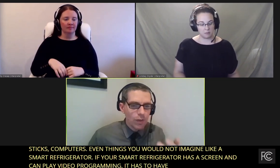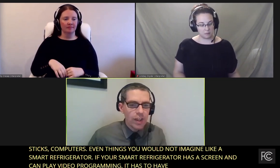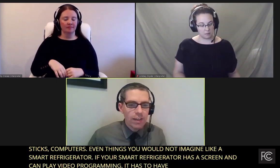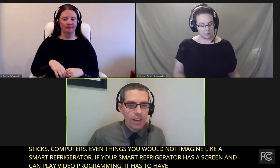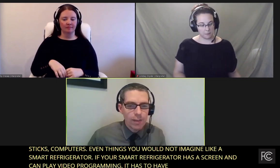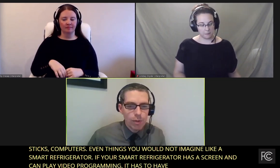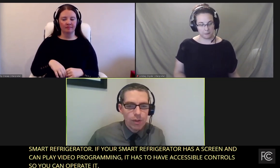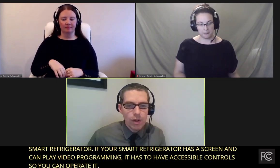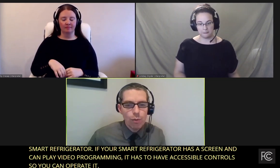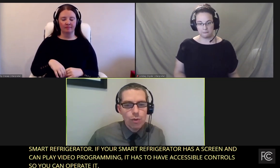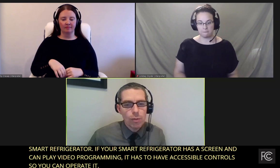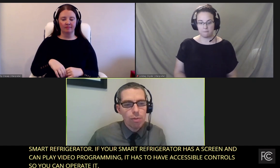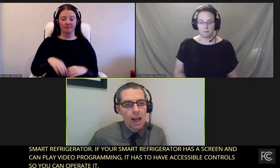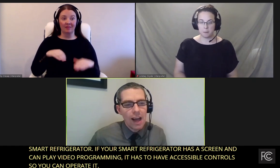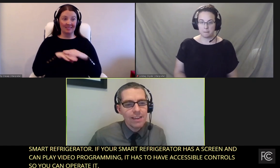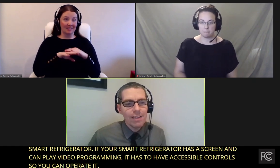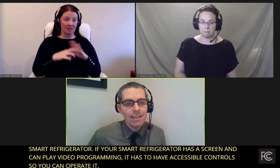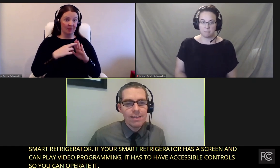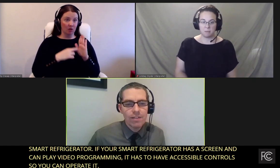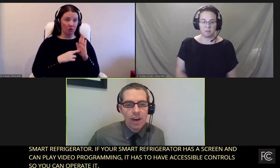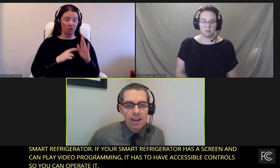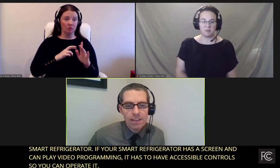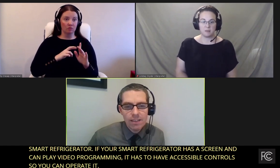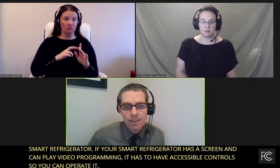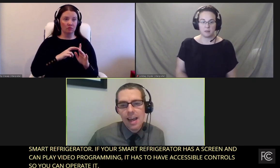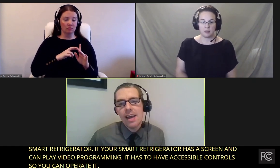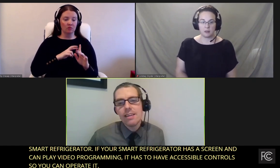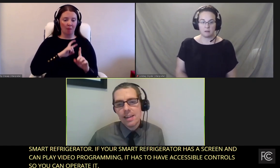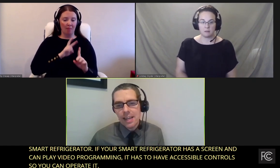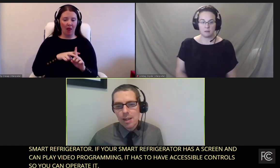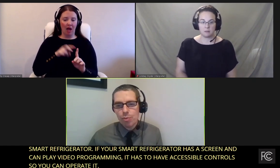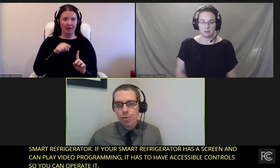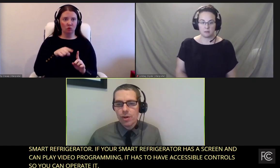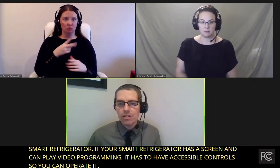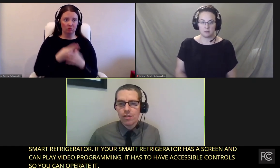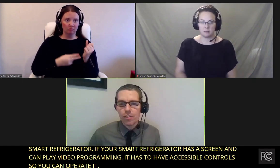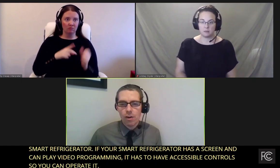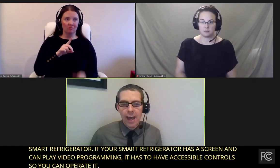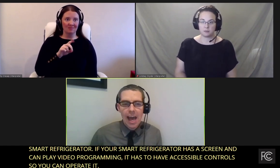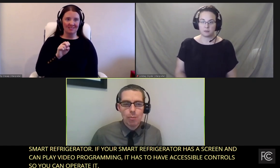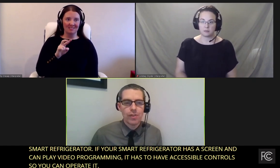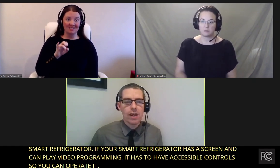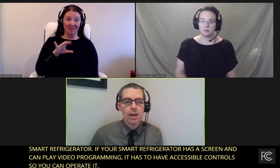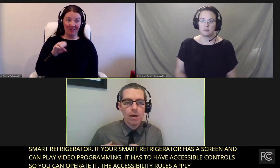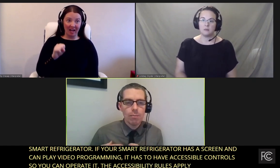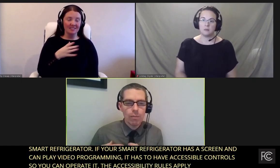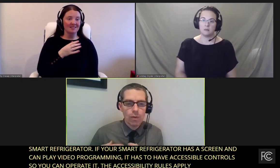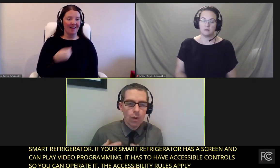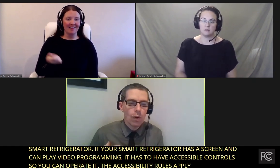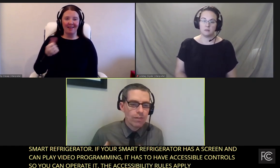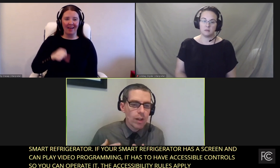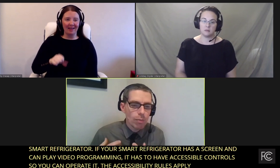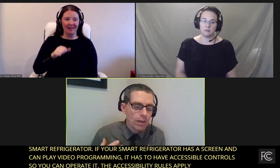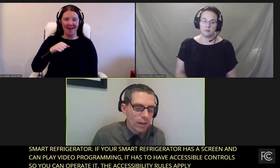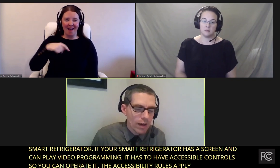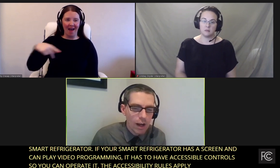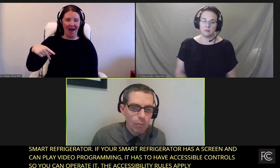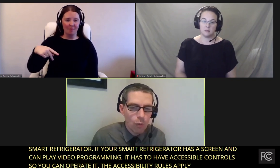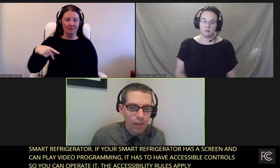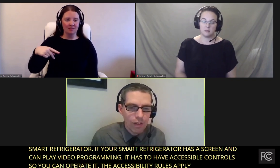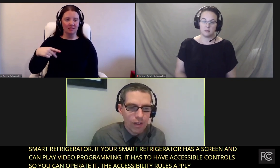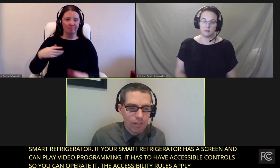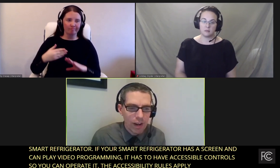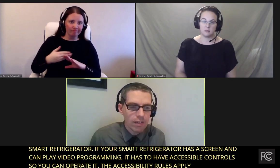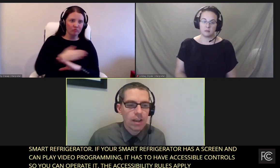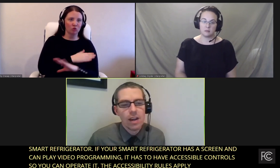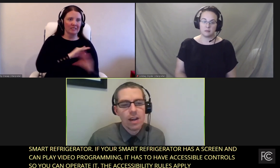So the accessibility rules apply to these devices and any pre-installed apps that come or video players that